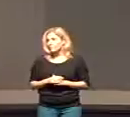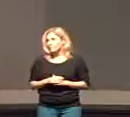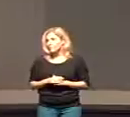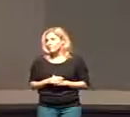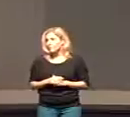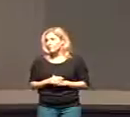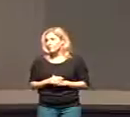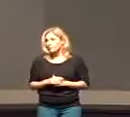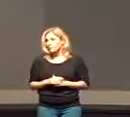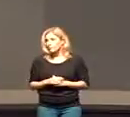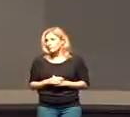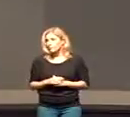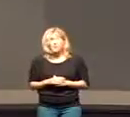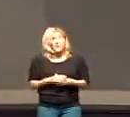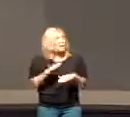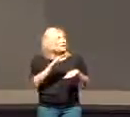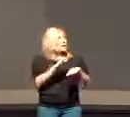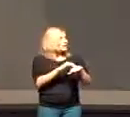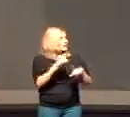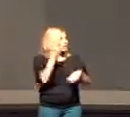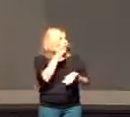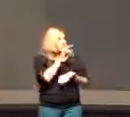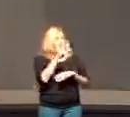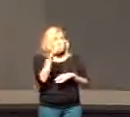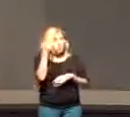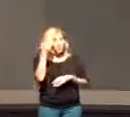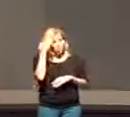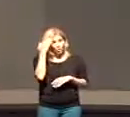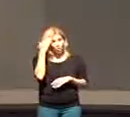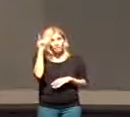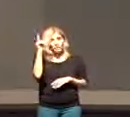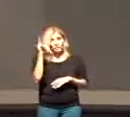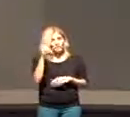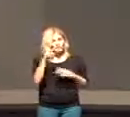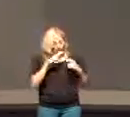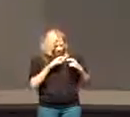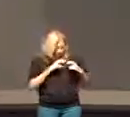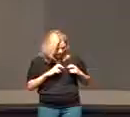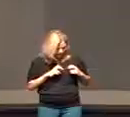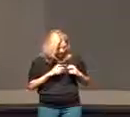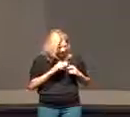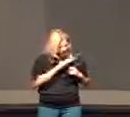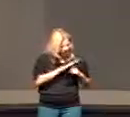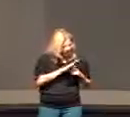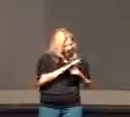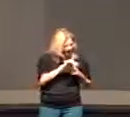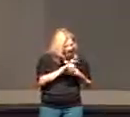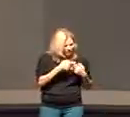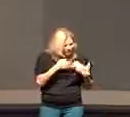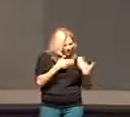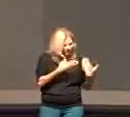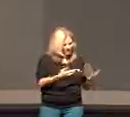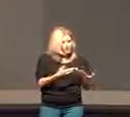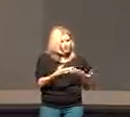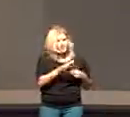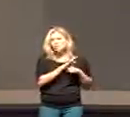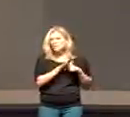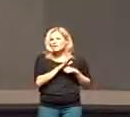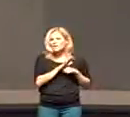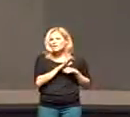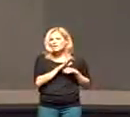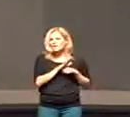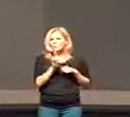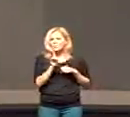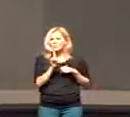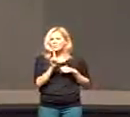and this is a call for those of us who do know him to examine our hearts and say are there any areas that I need to surrender are there any areas